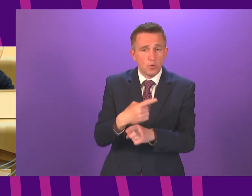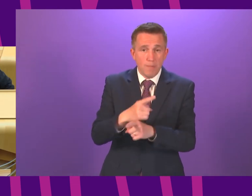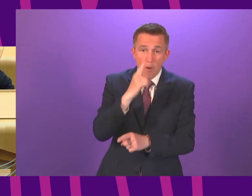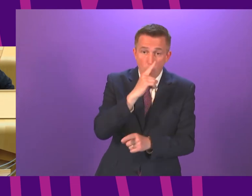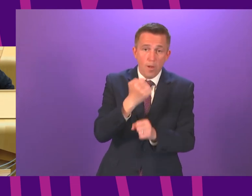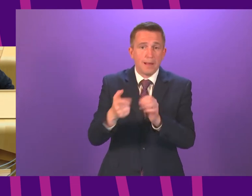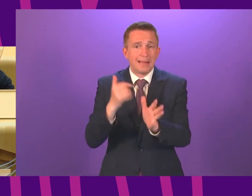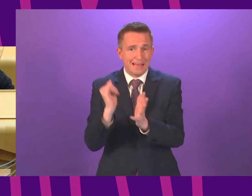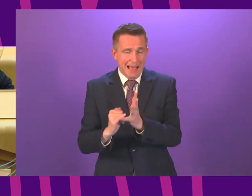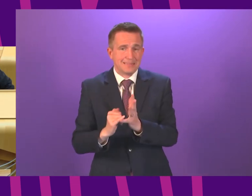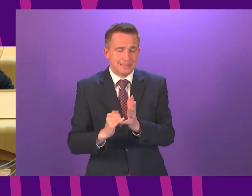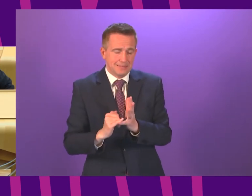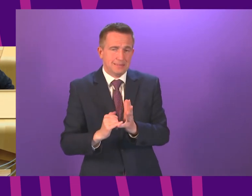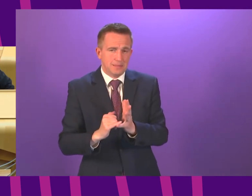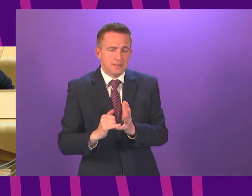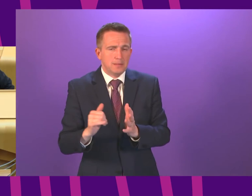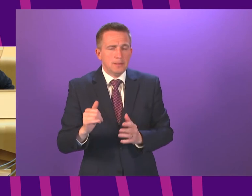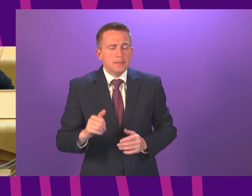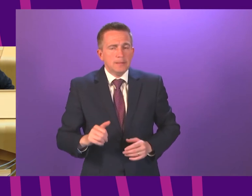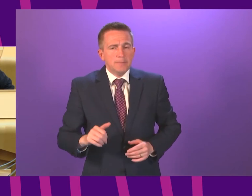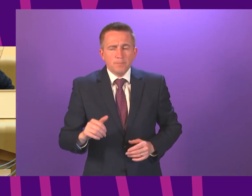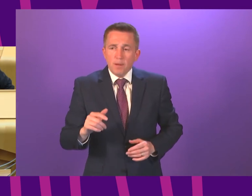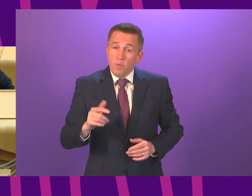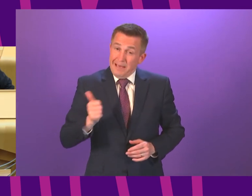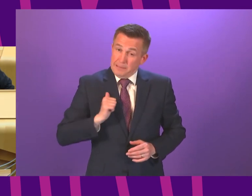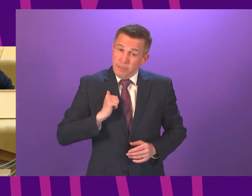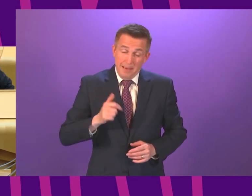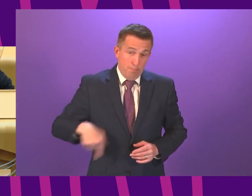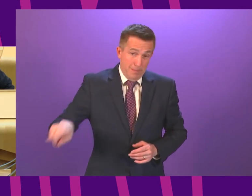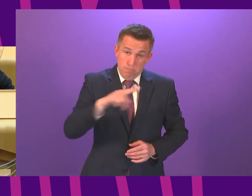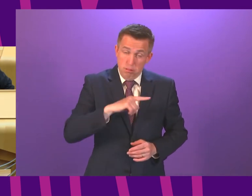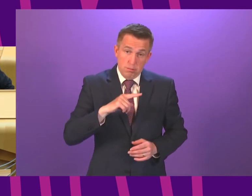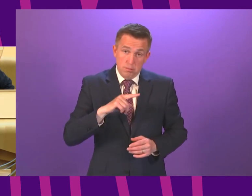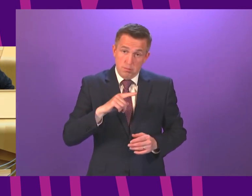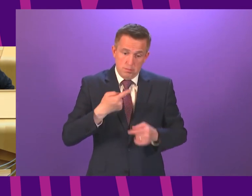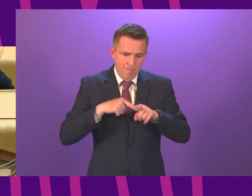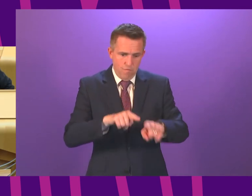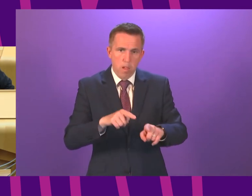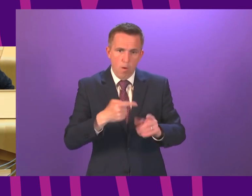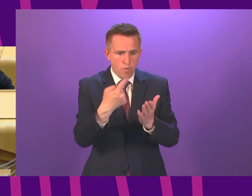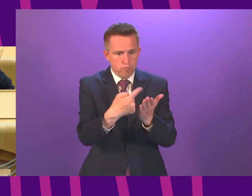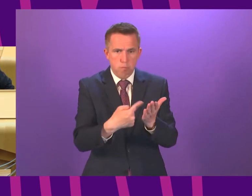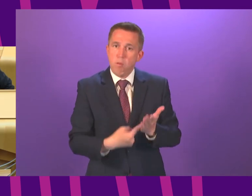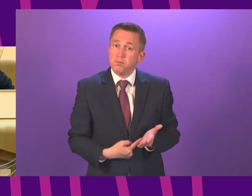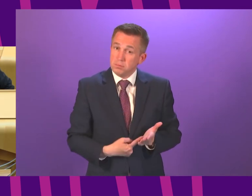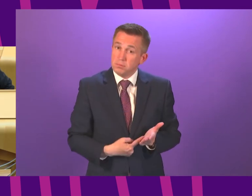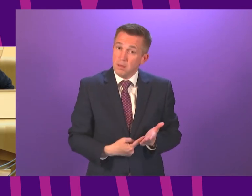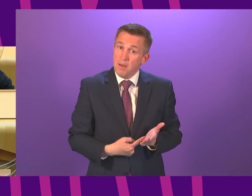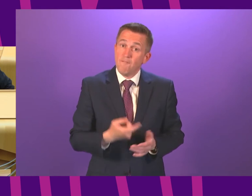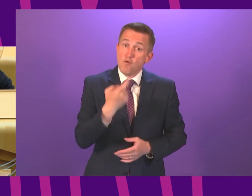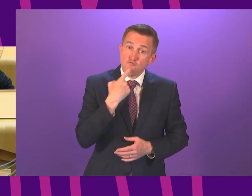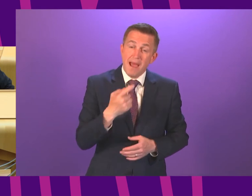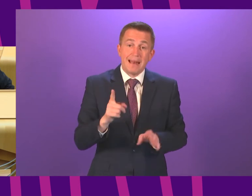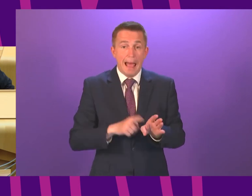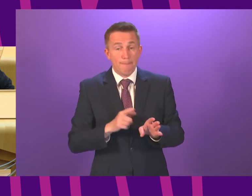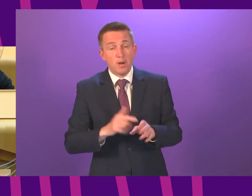generally though we ask people to comply with the rules that are in place for red, amber and